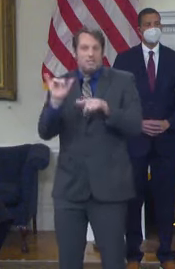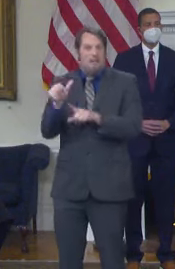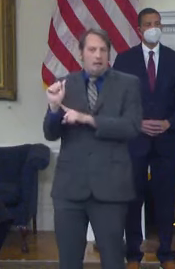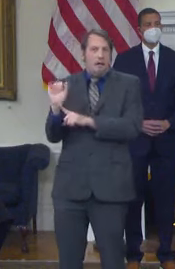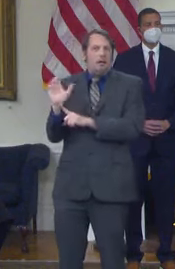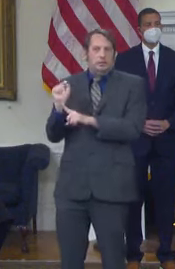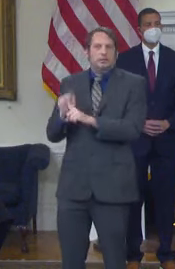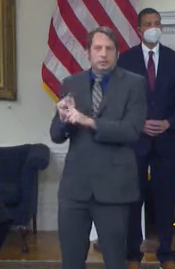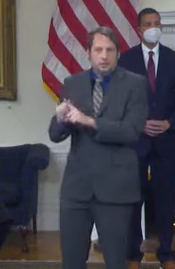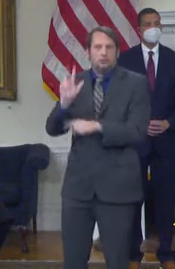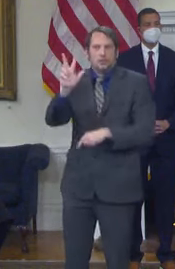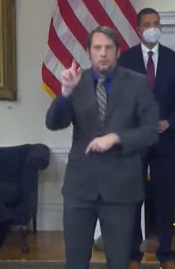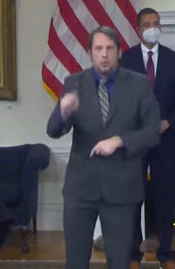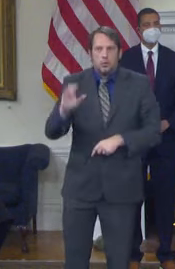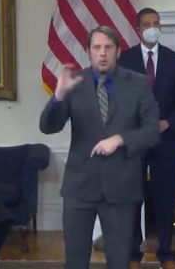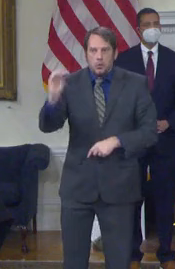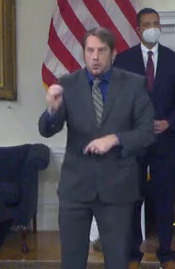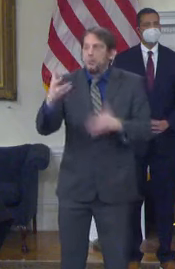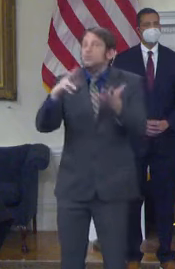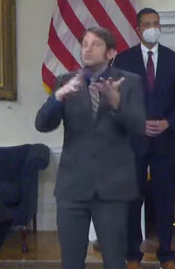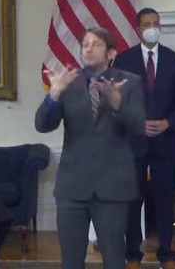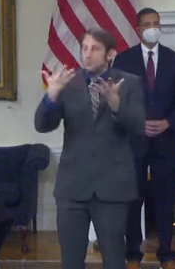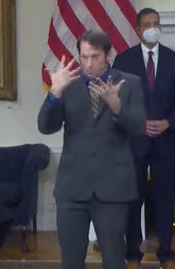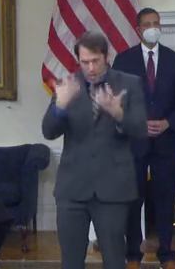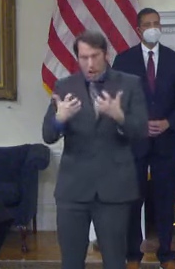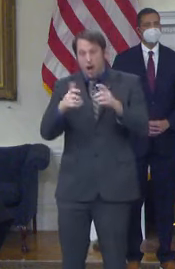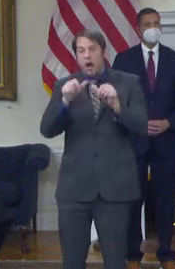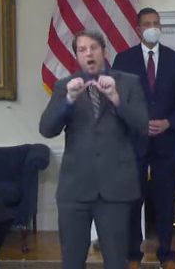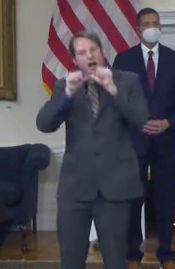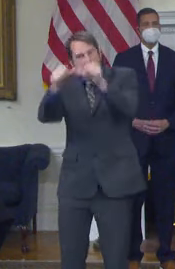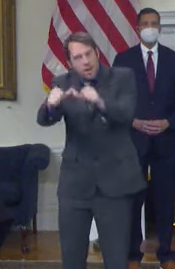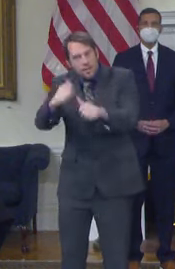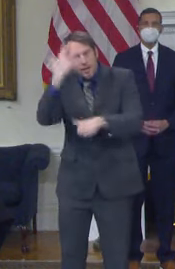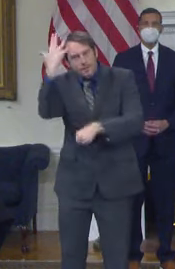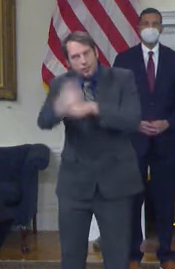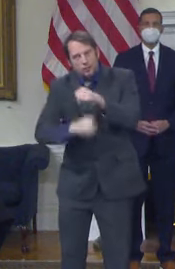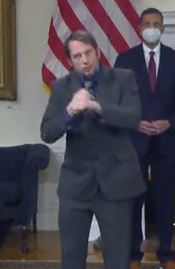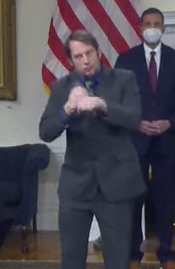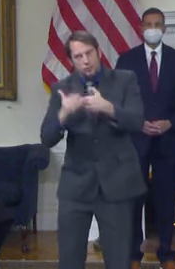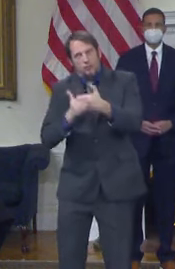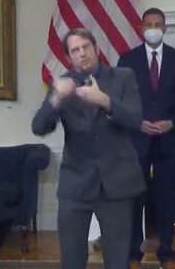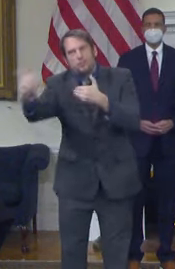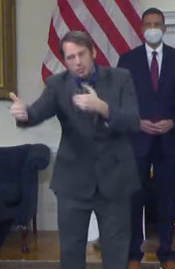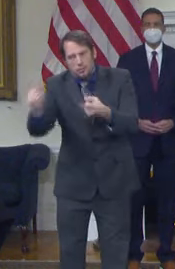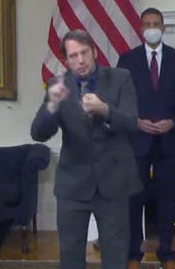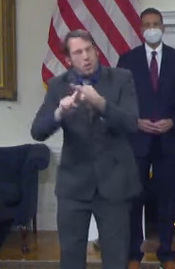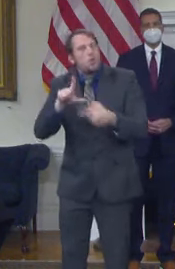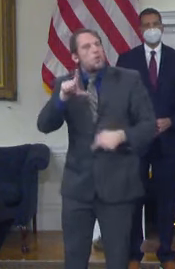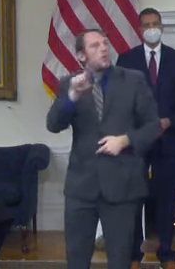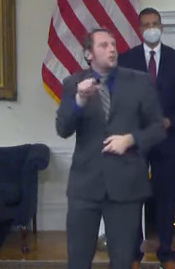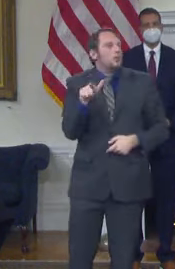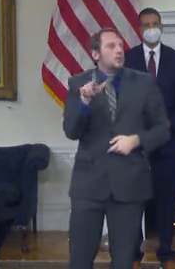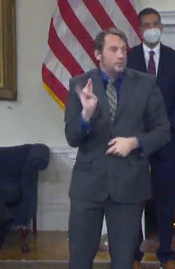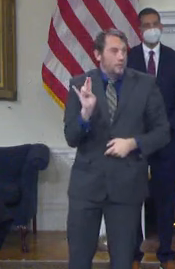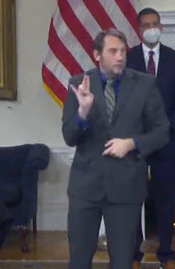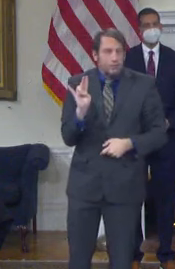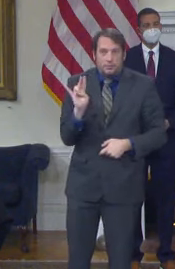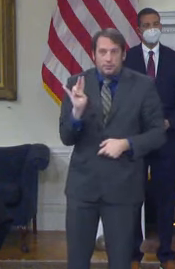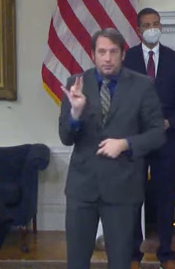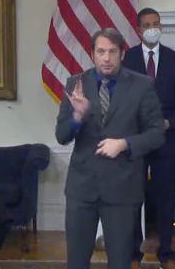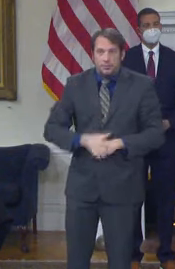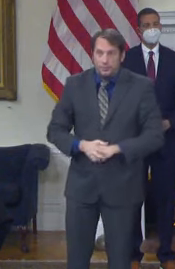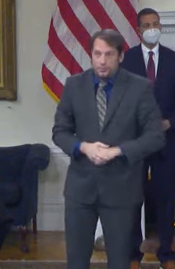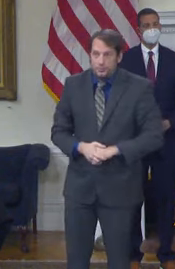program for another five years through 2027 to continue to make our state even more attractive,